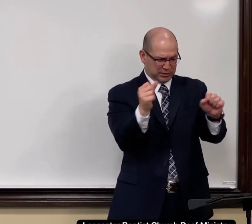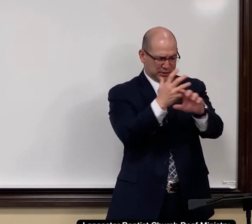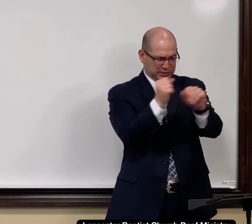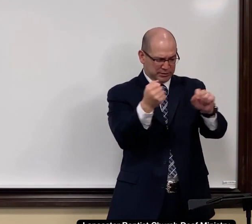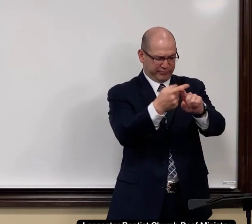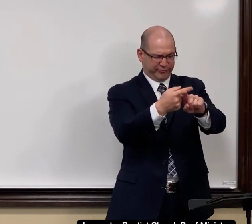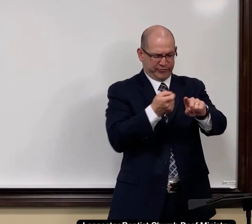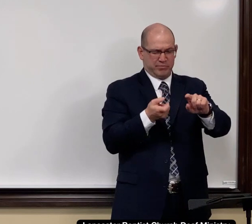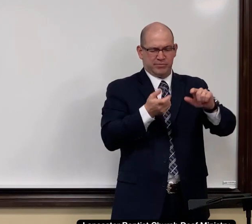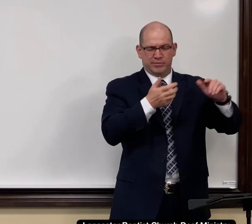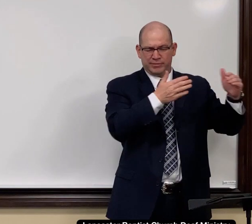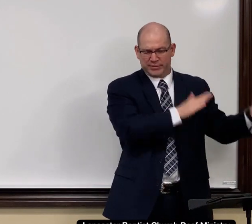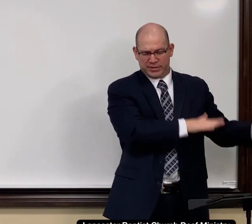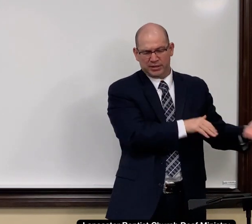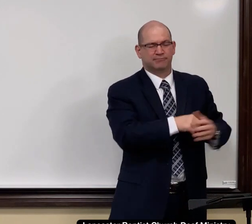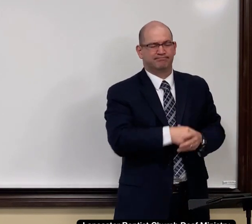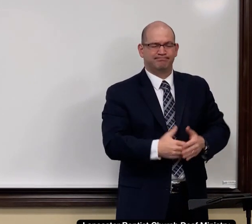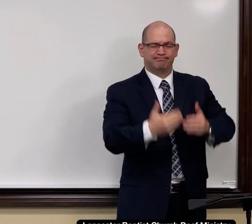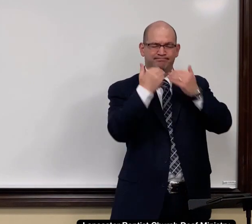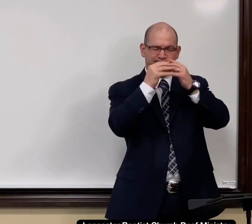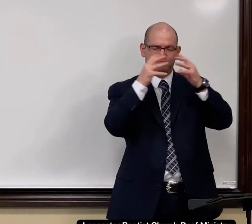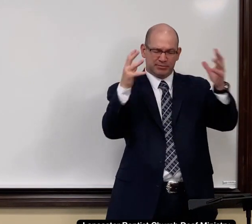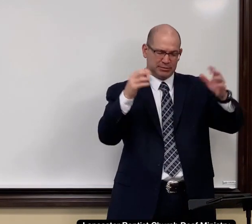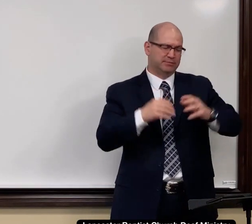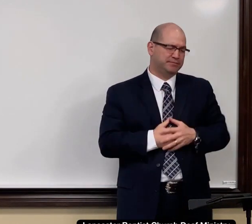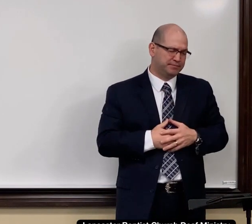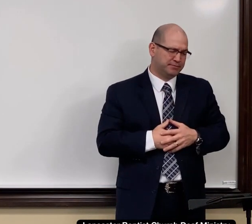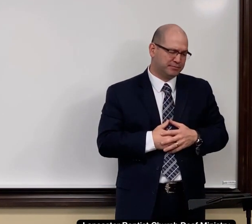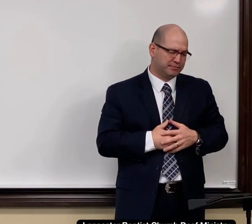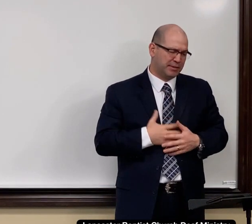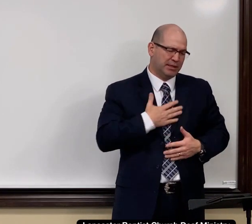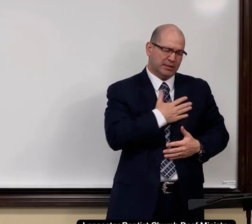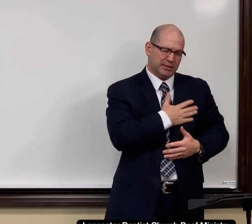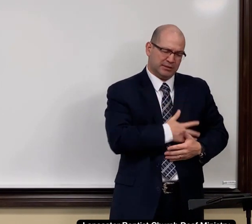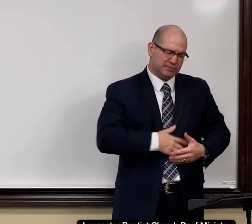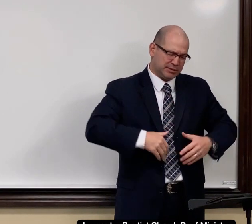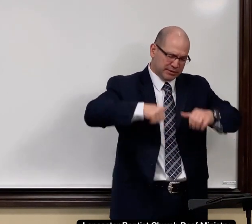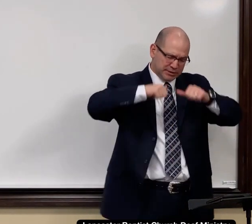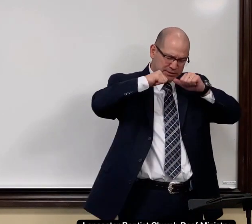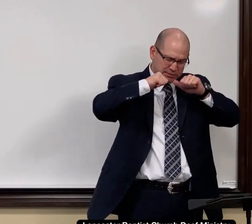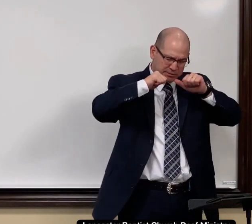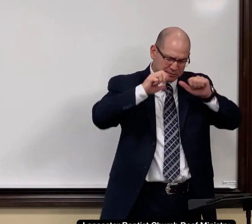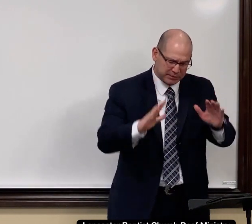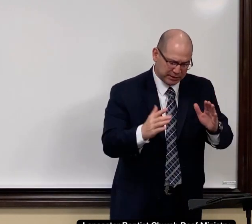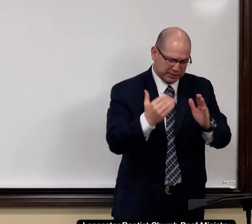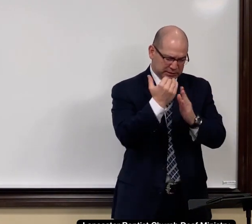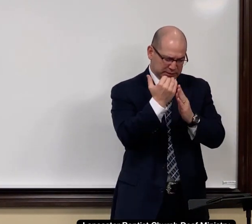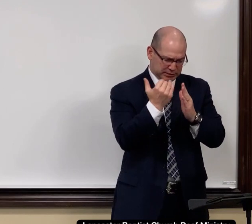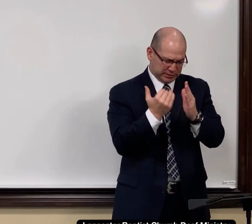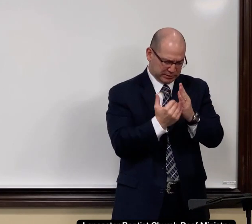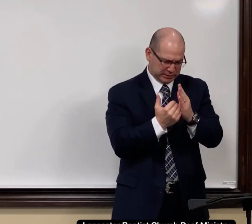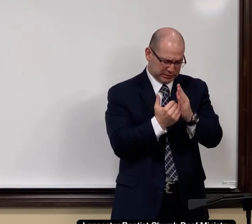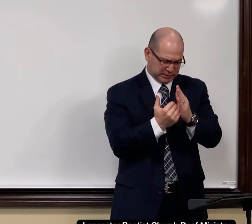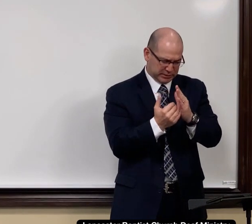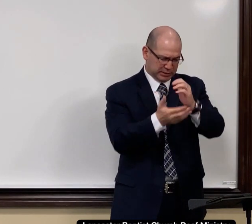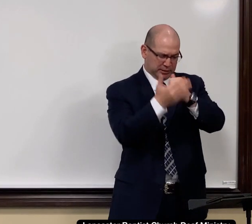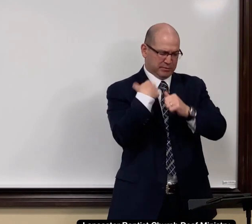for salvation from sin, from death. Thank you so much. Pray that you would bless the lesson.